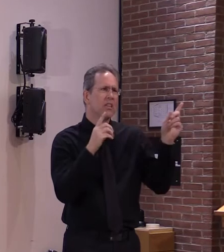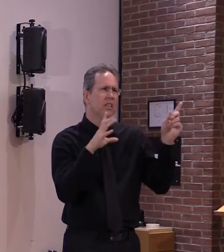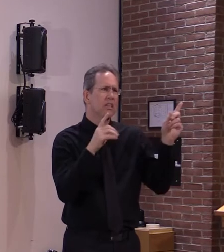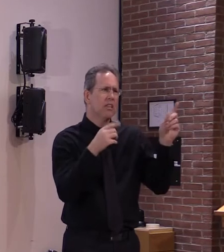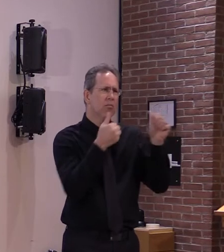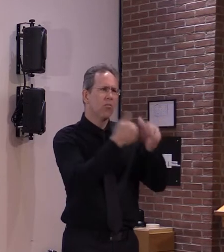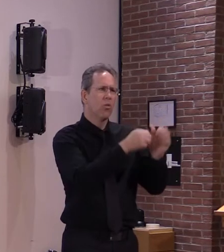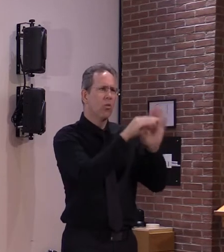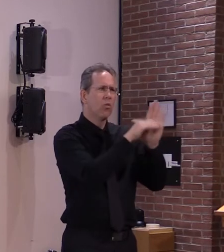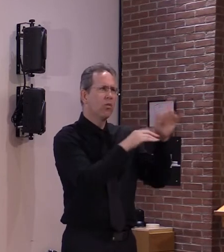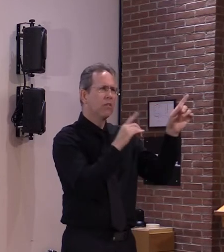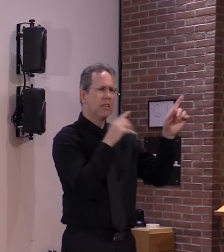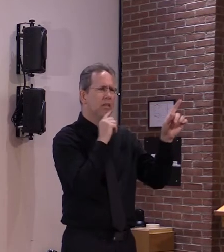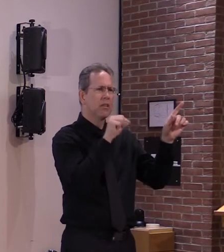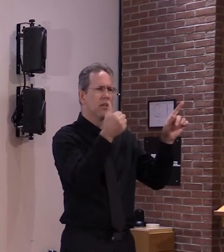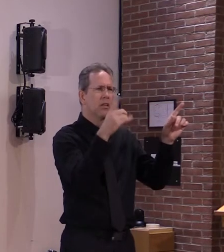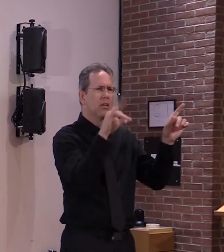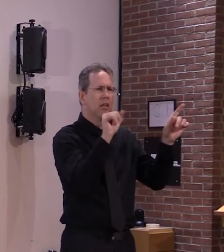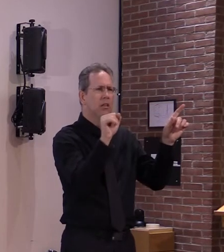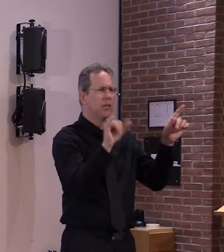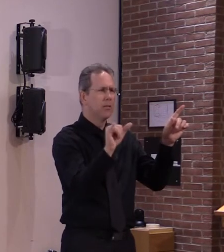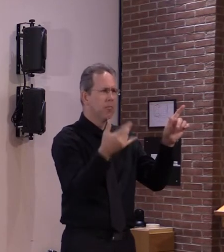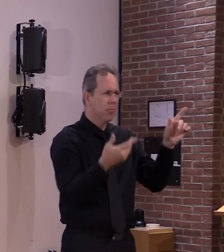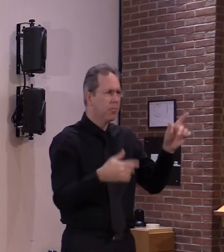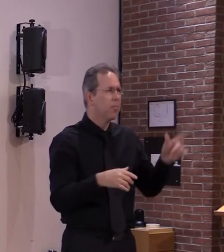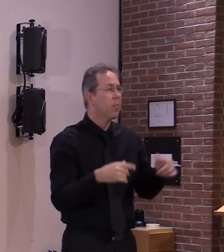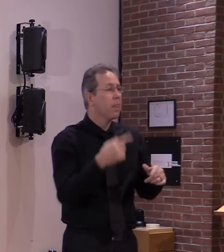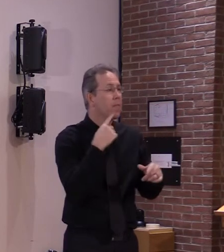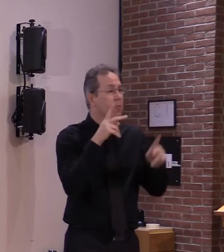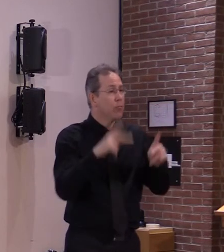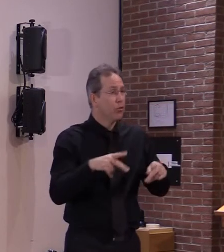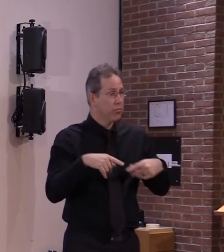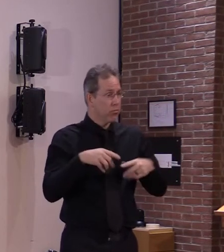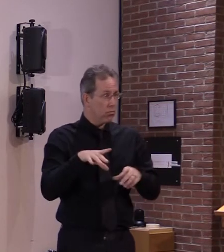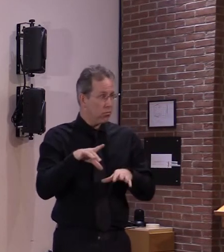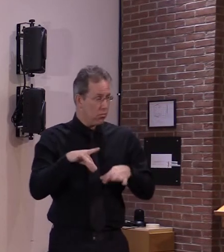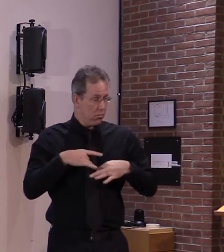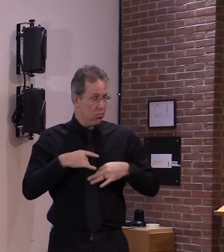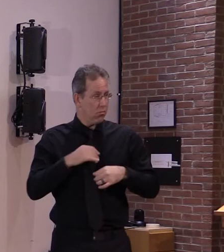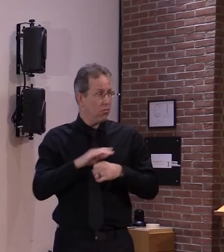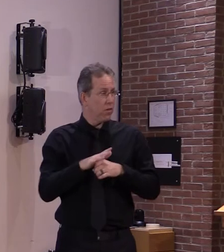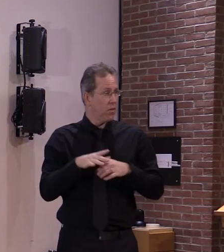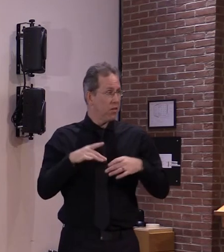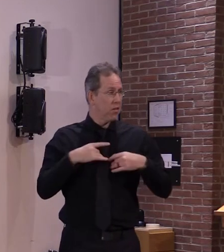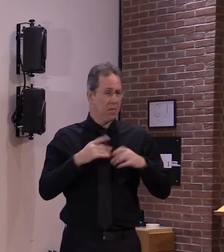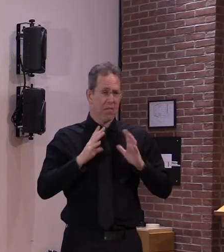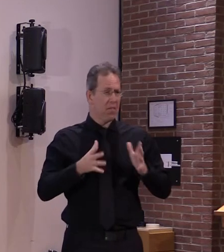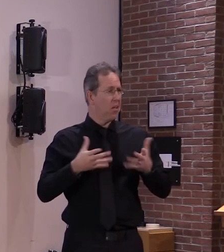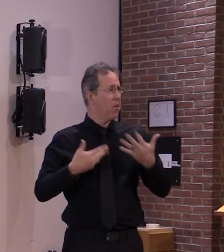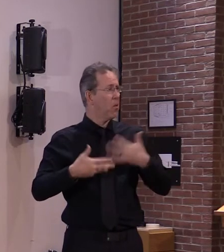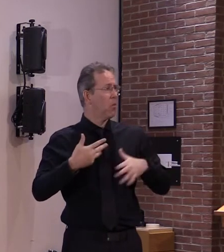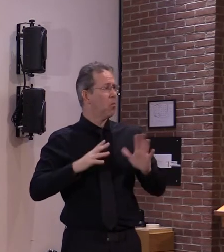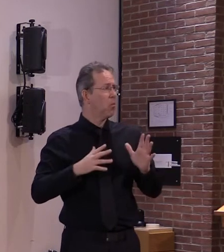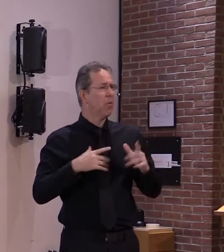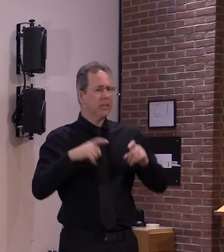may actually have been asymptomatic the entire time but test positive especially if they're a staff worker